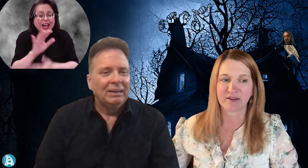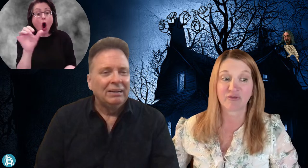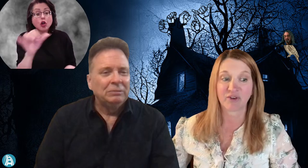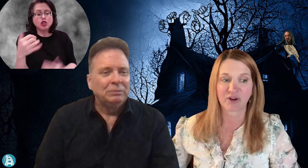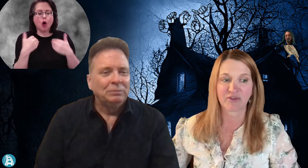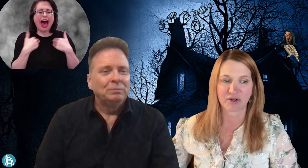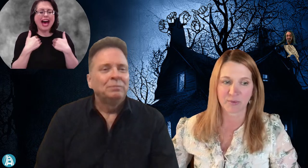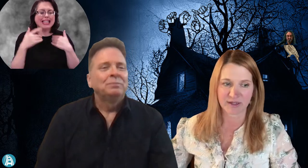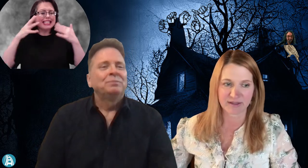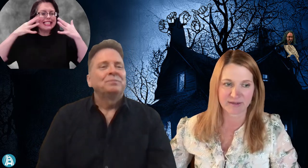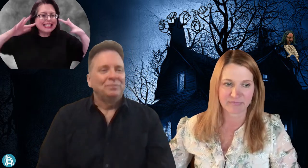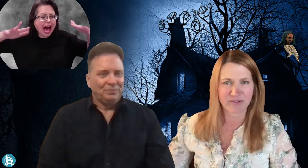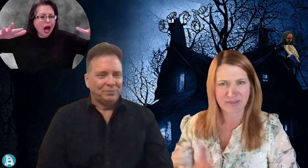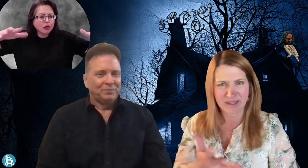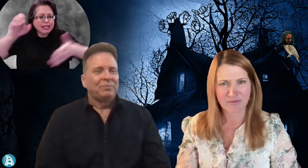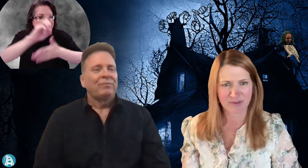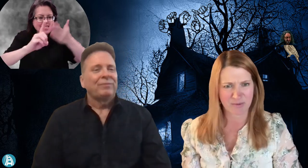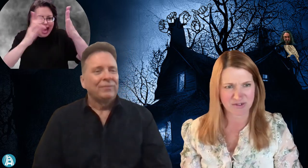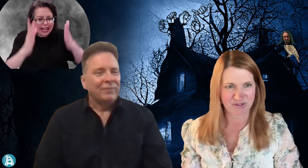very, very quickly. So thank you for the question.